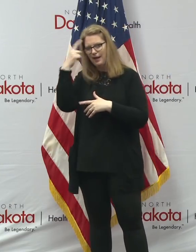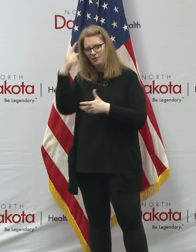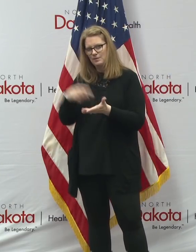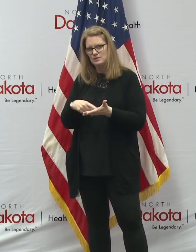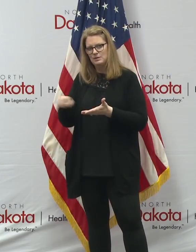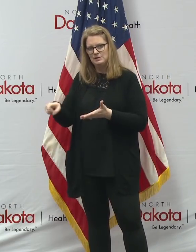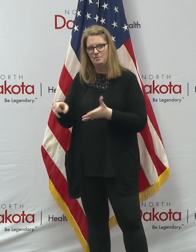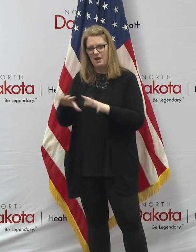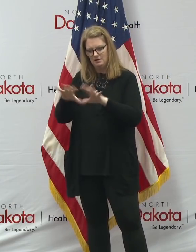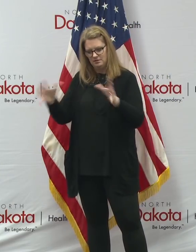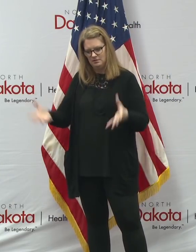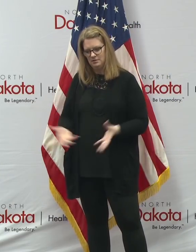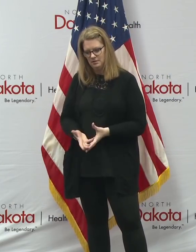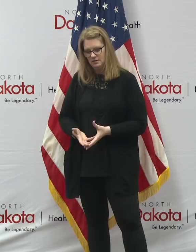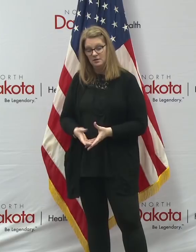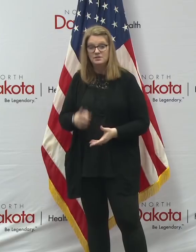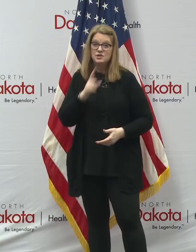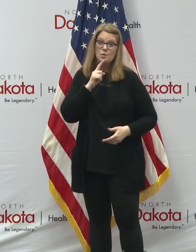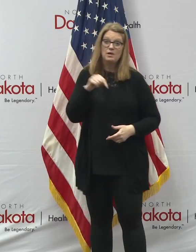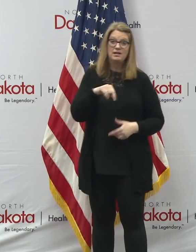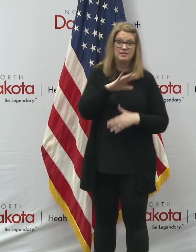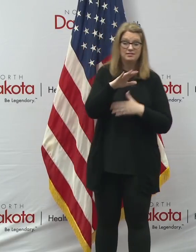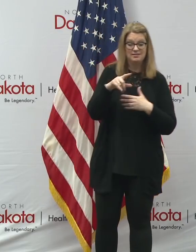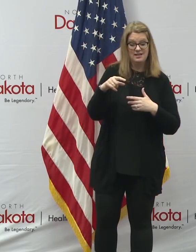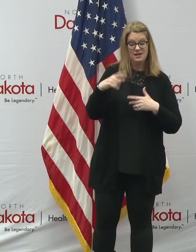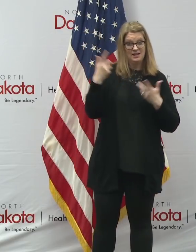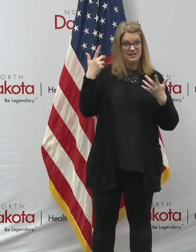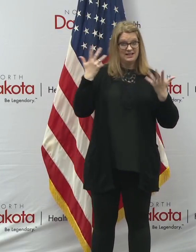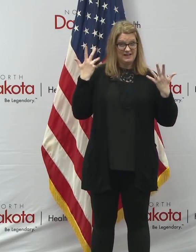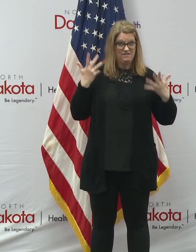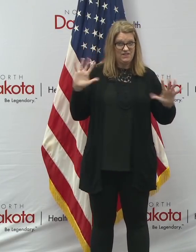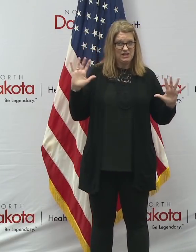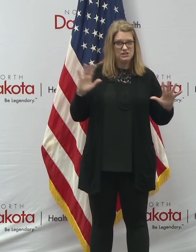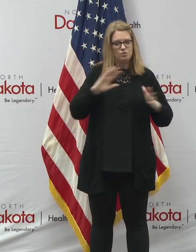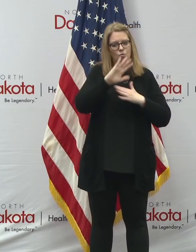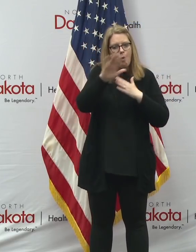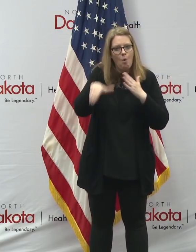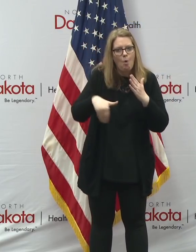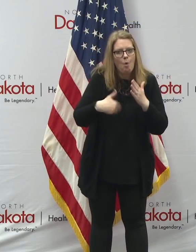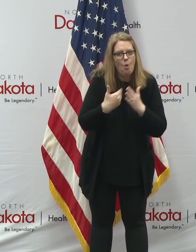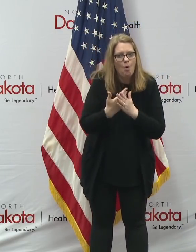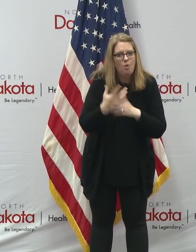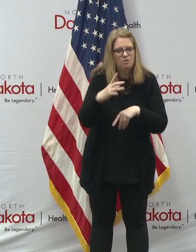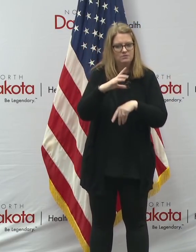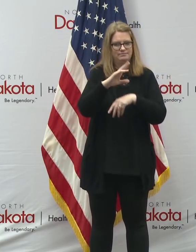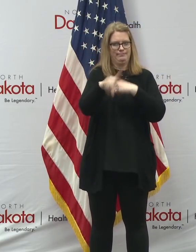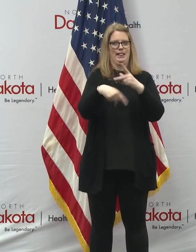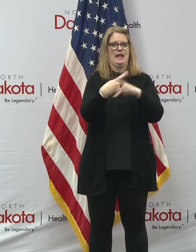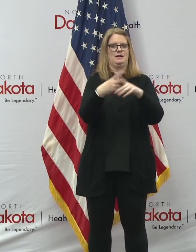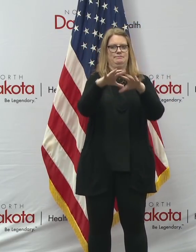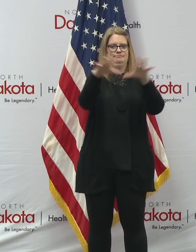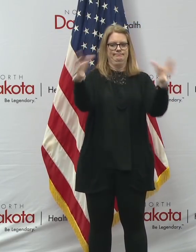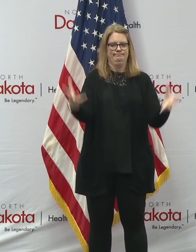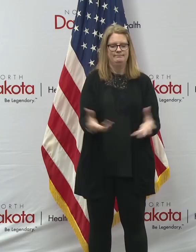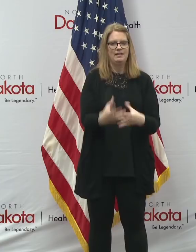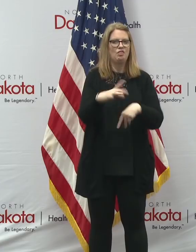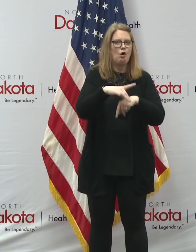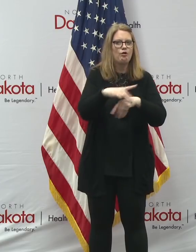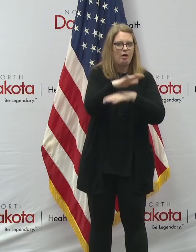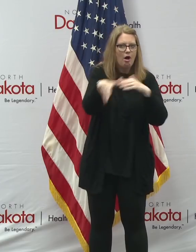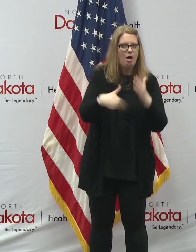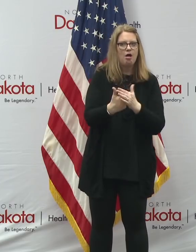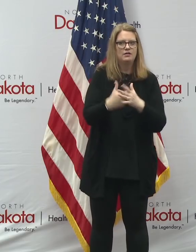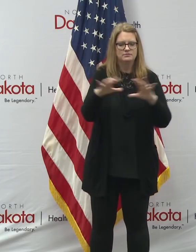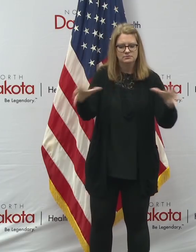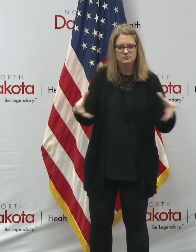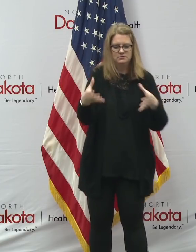I think it would be a great thing for this whole planet to sit down afterwards and, and say, you know, wow, why wouldn't we, why wouldn't we spend, uh, you know,